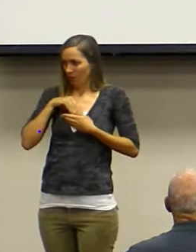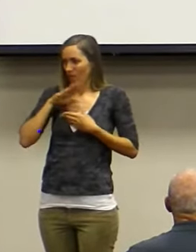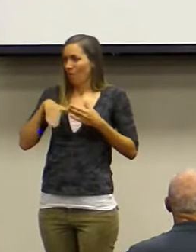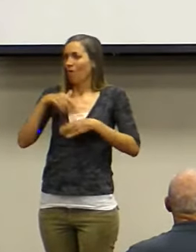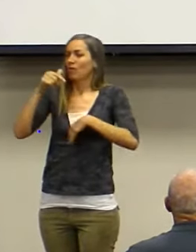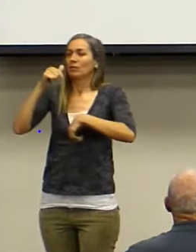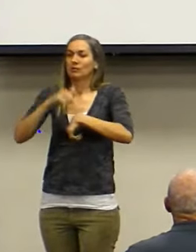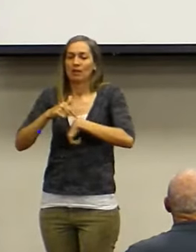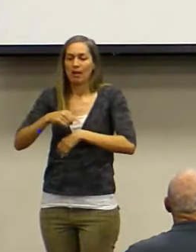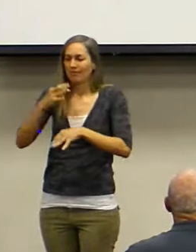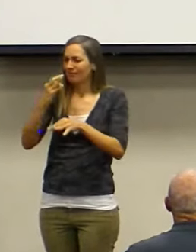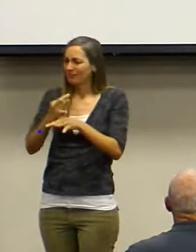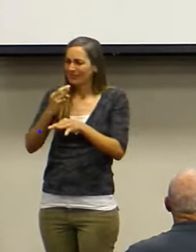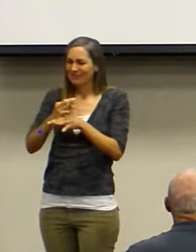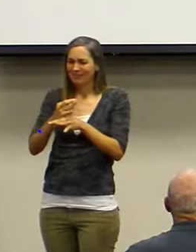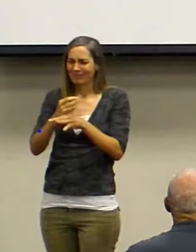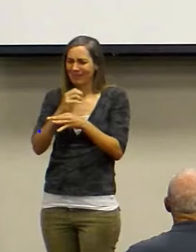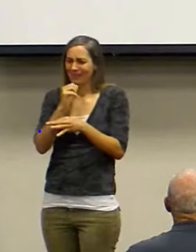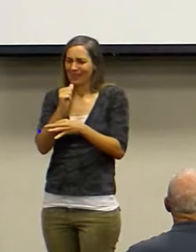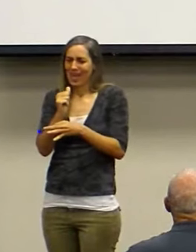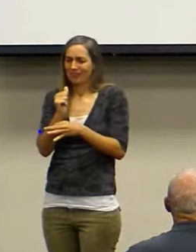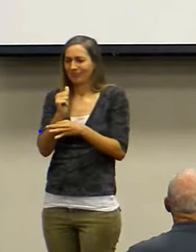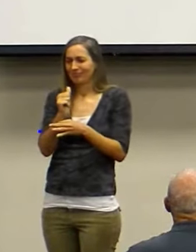faith is not something to be taken lightly.